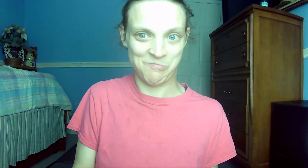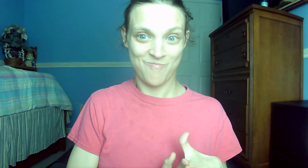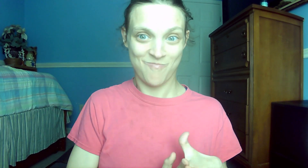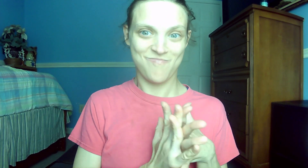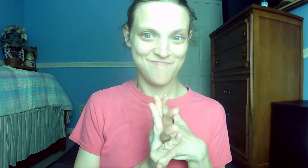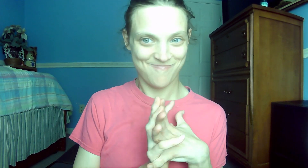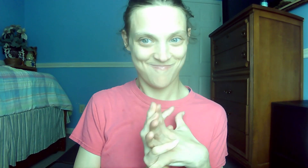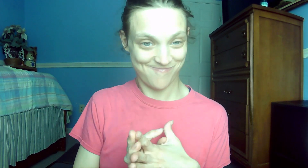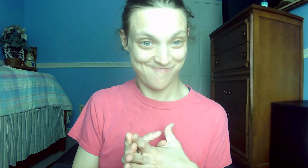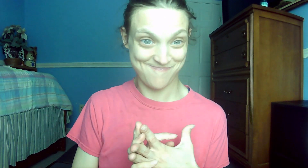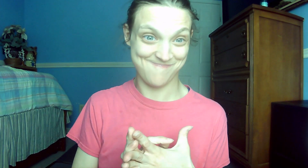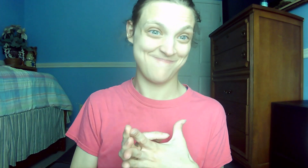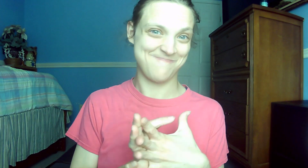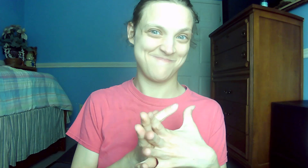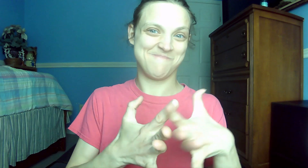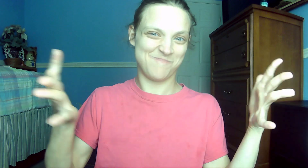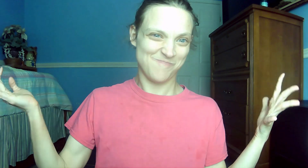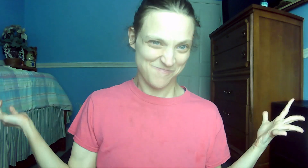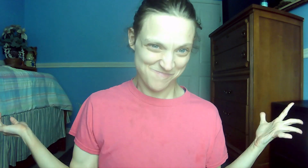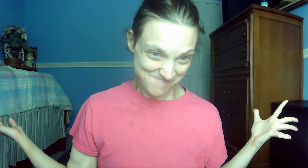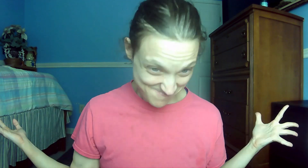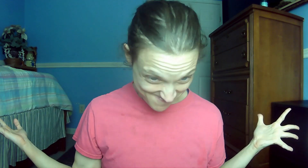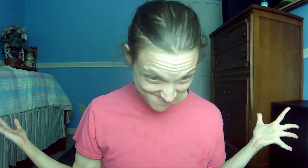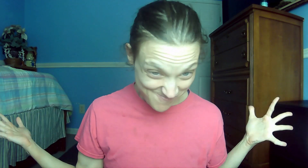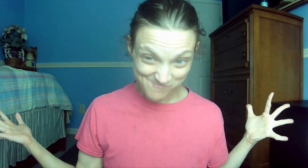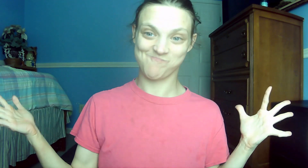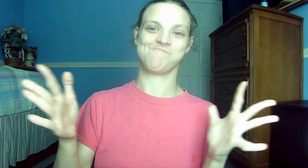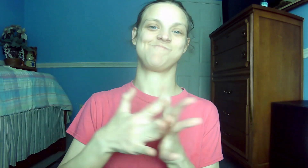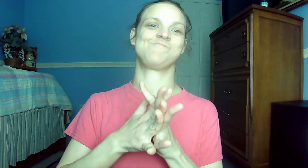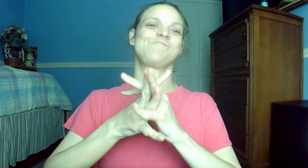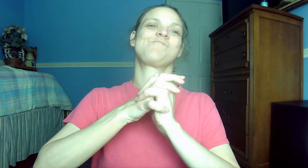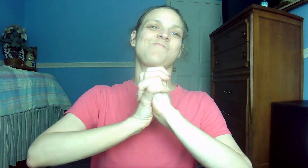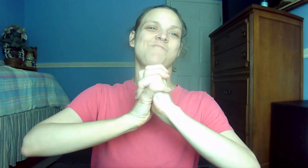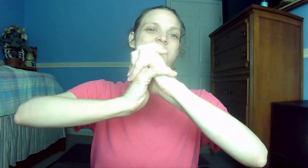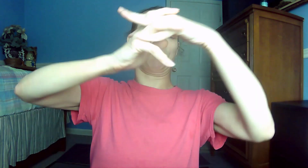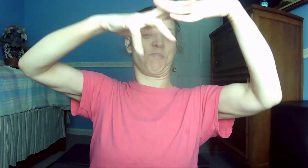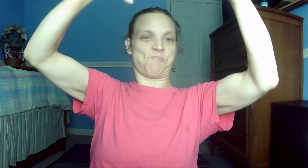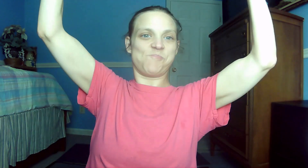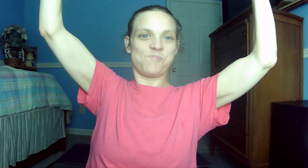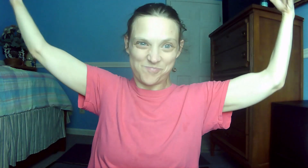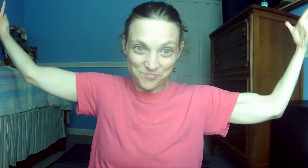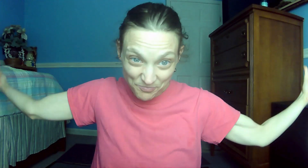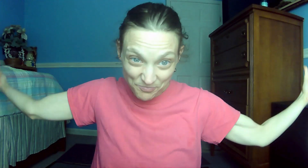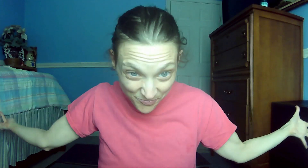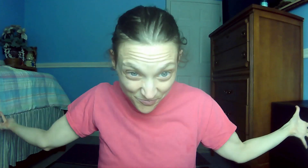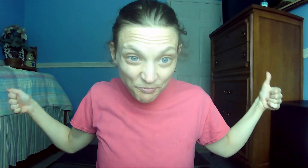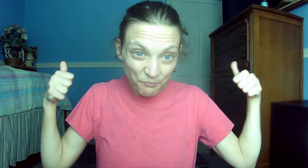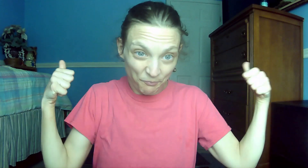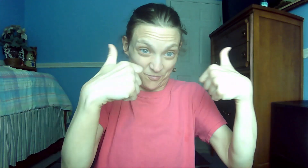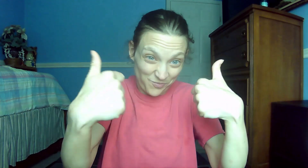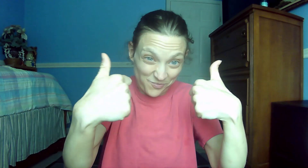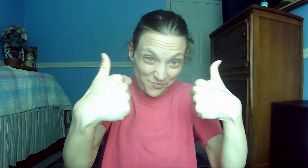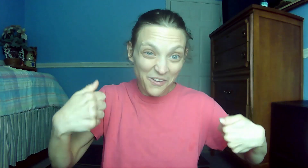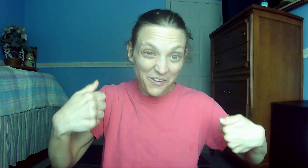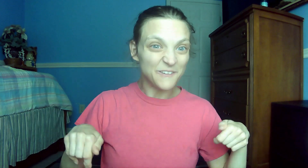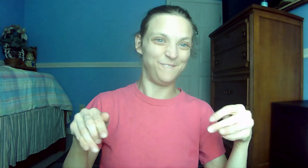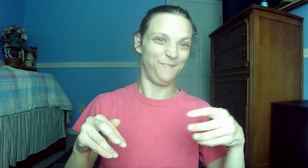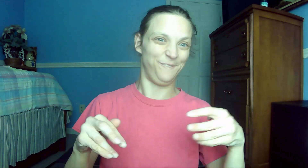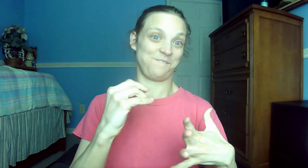There are the 100 best Bible verses to meditate on or even to memorize. If you hear a verse you like in this